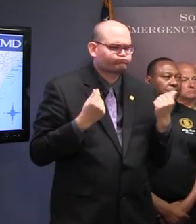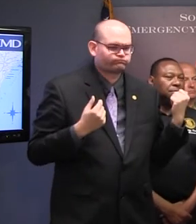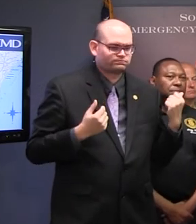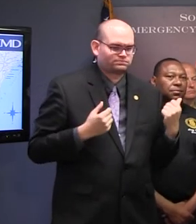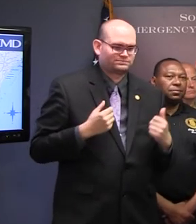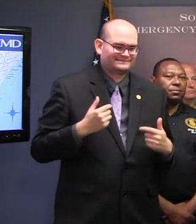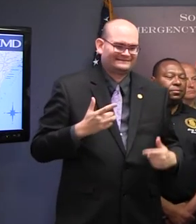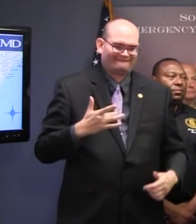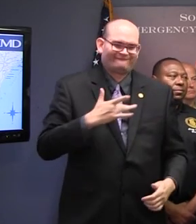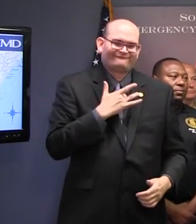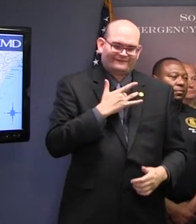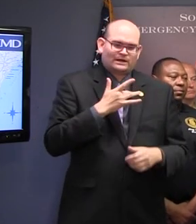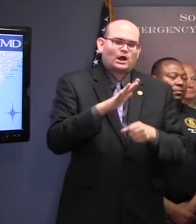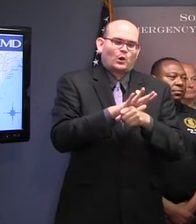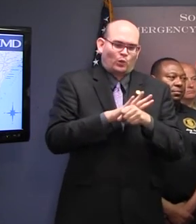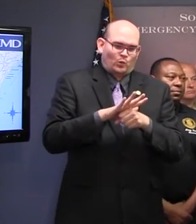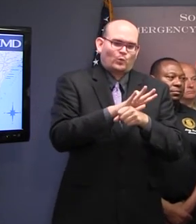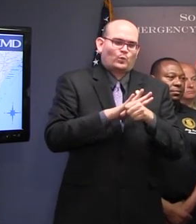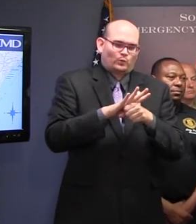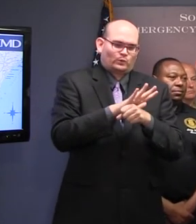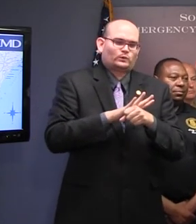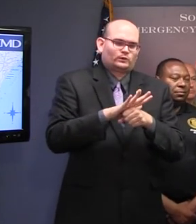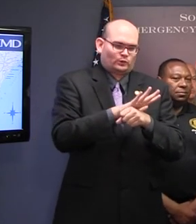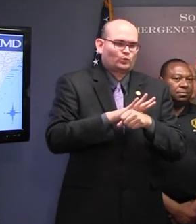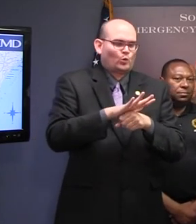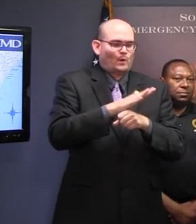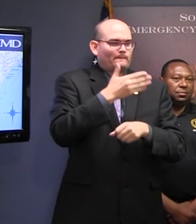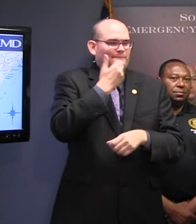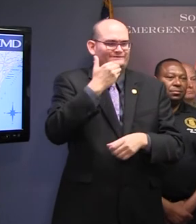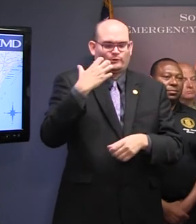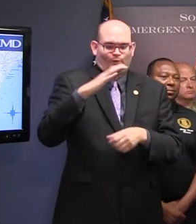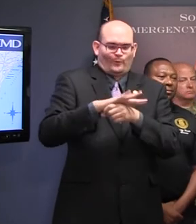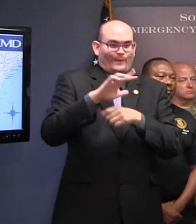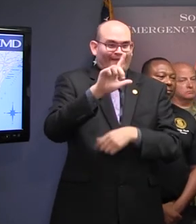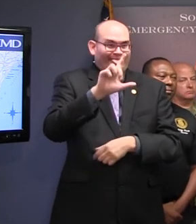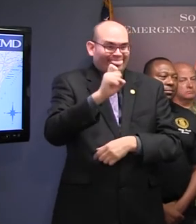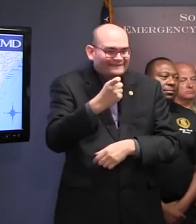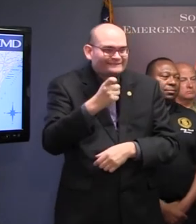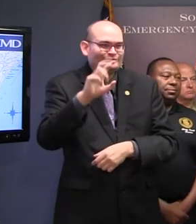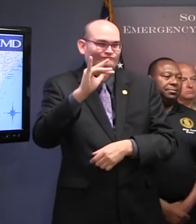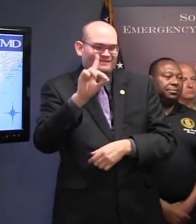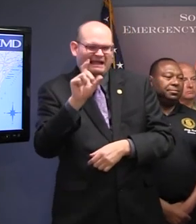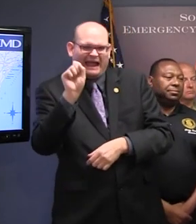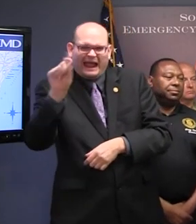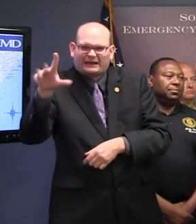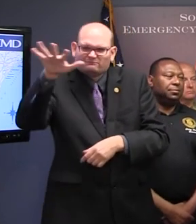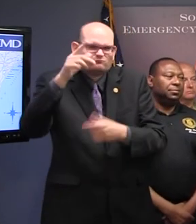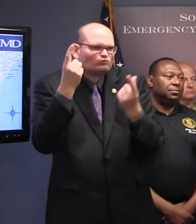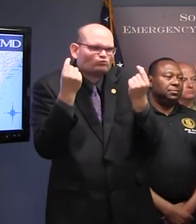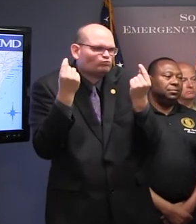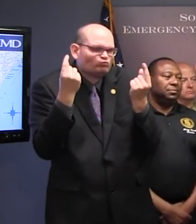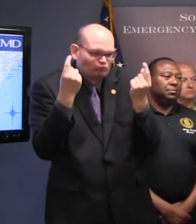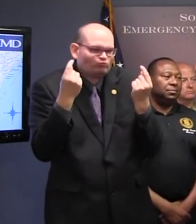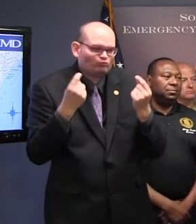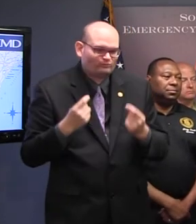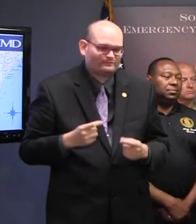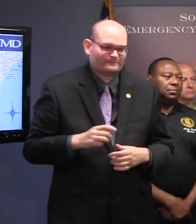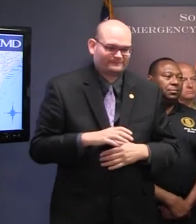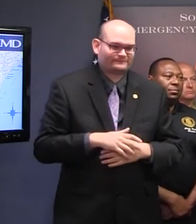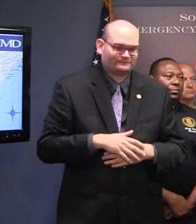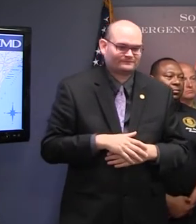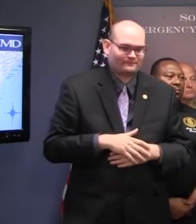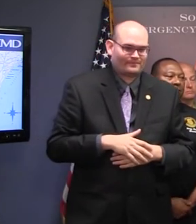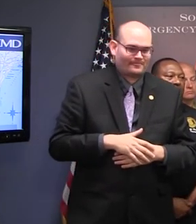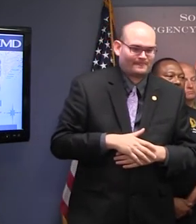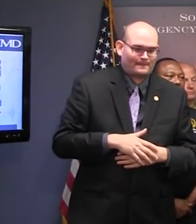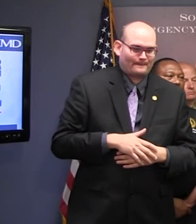that. But I will say, you know, there is a threat for some strong, potentially hurricane-force wind gusts well inland, and we haven't seen that in quite some time here in